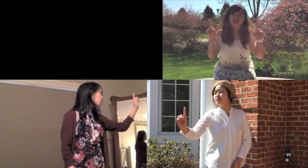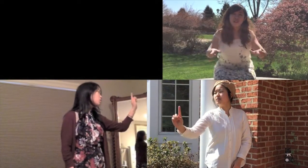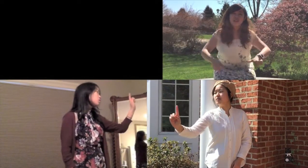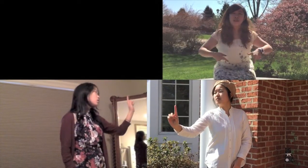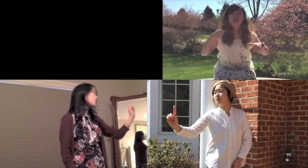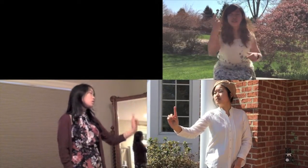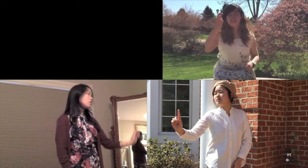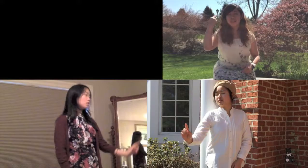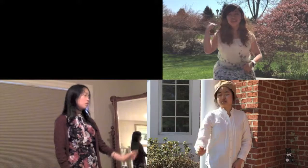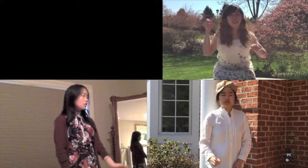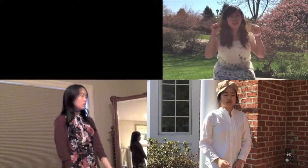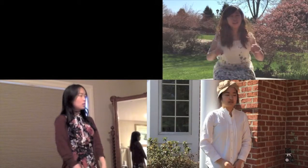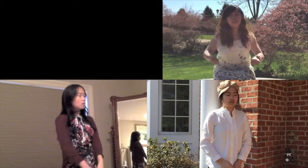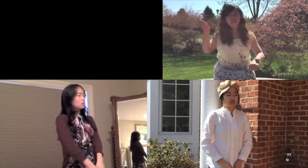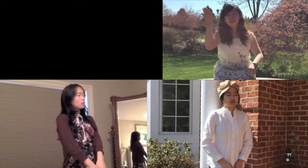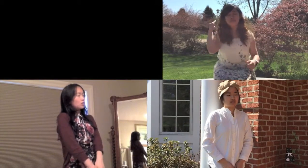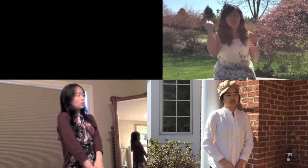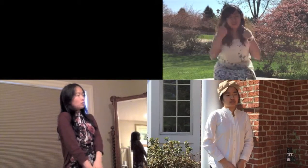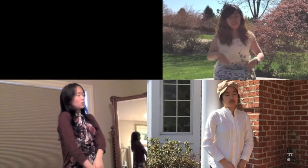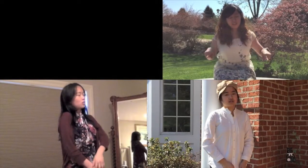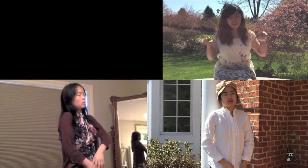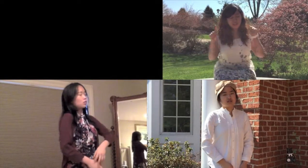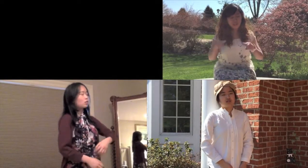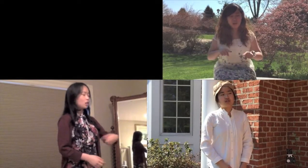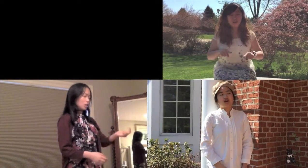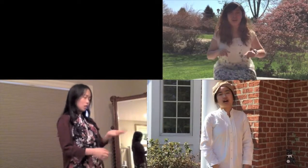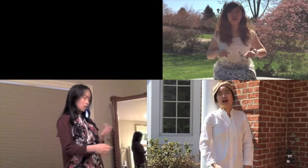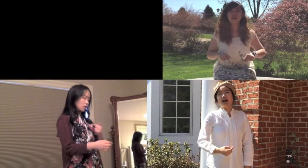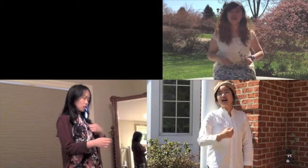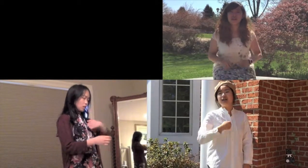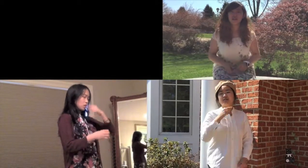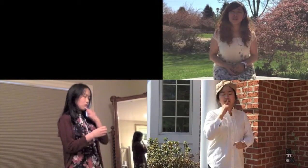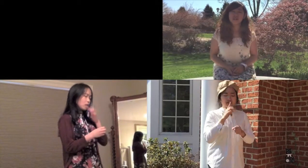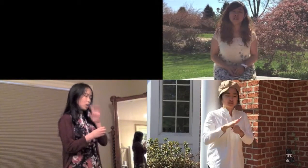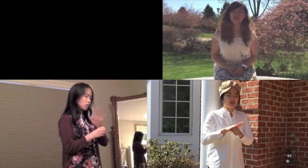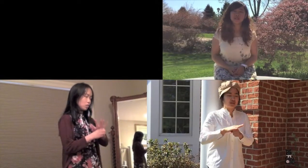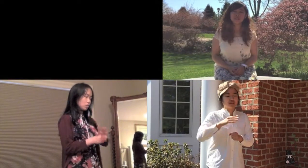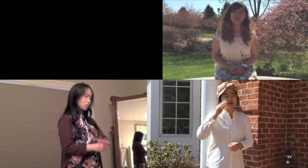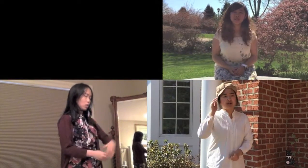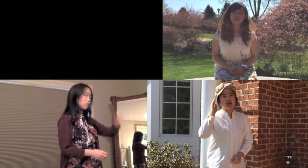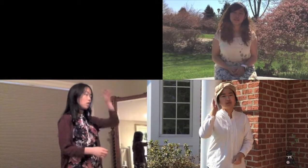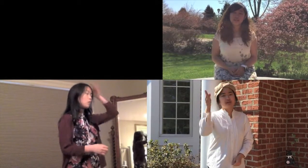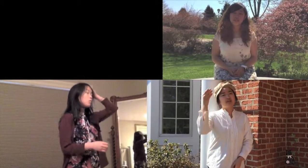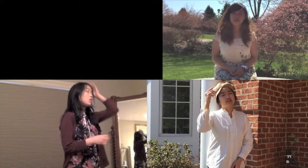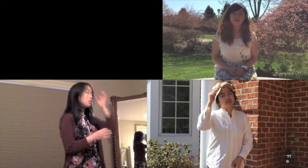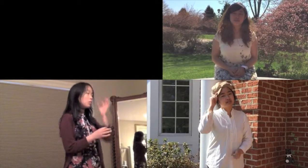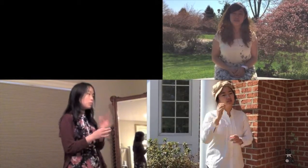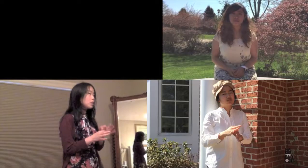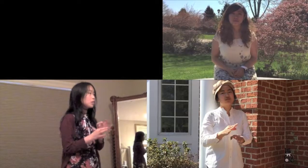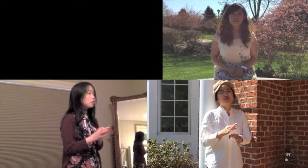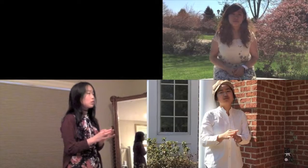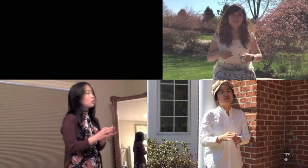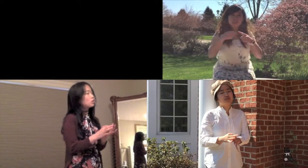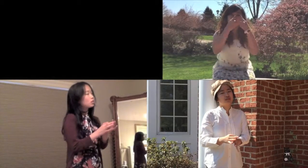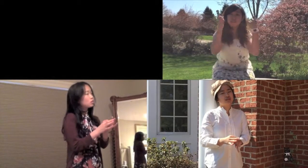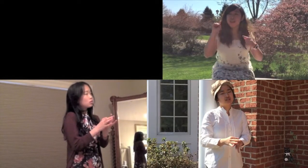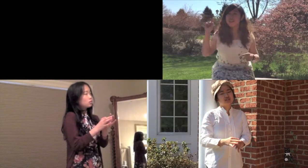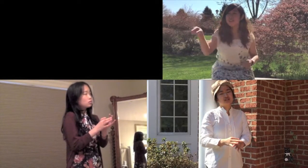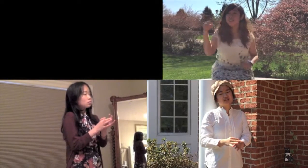What a life I might have known. And I swear I will be true. But